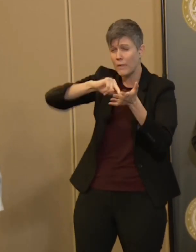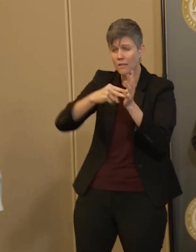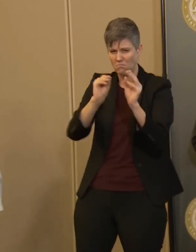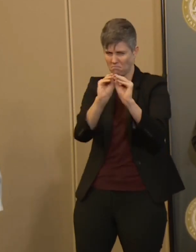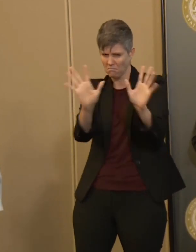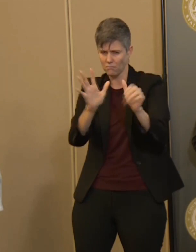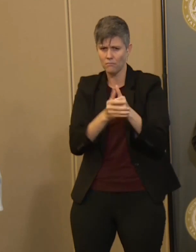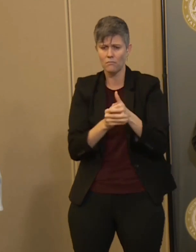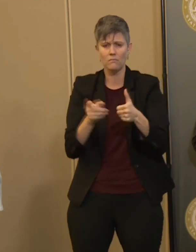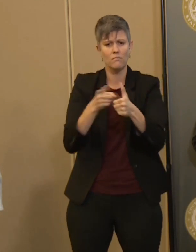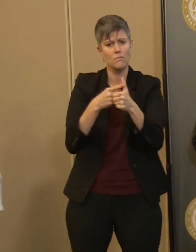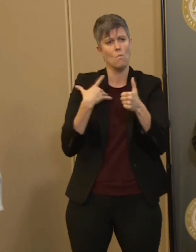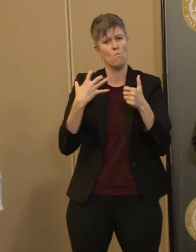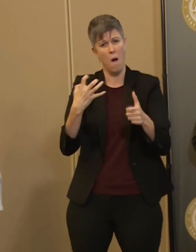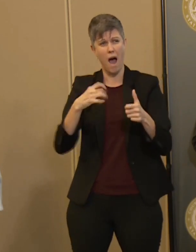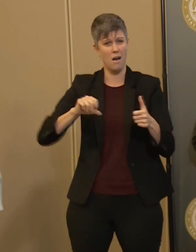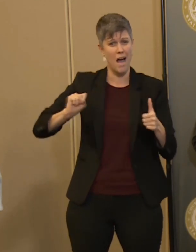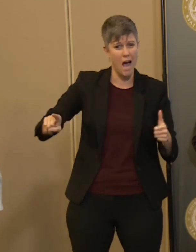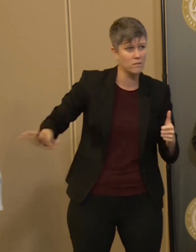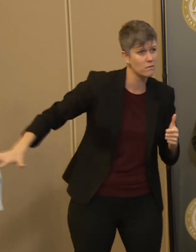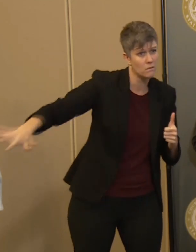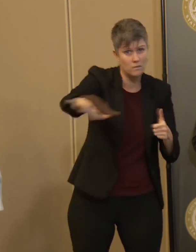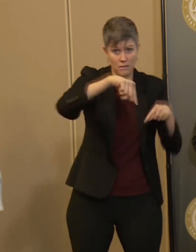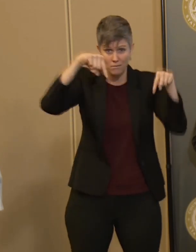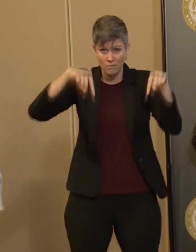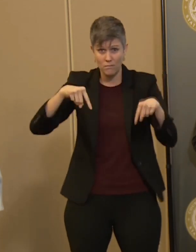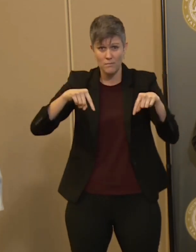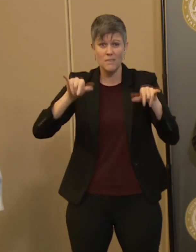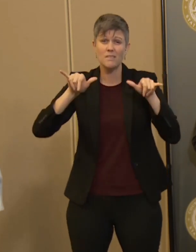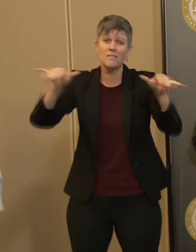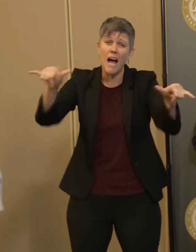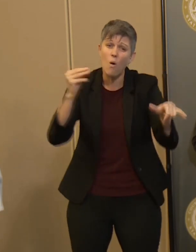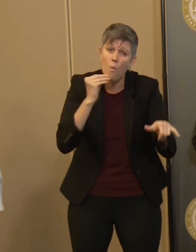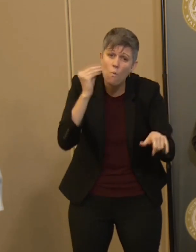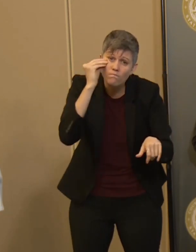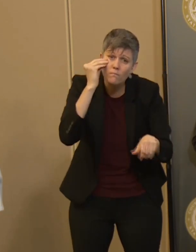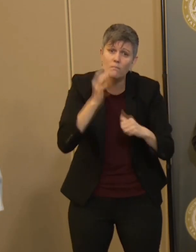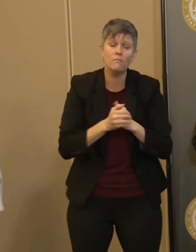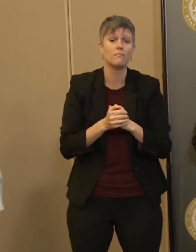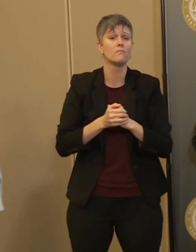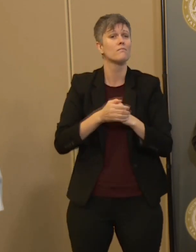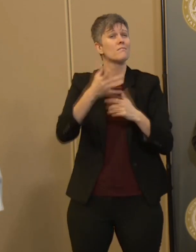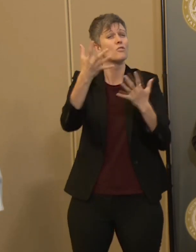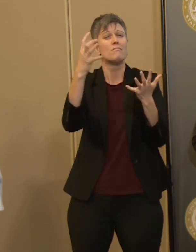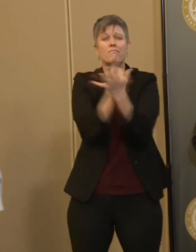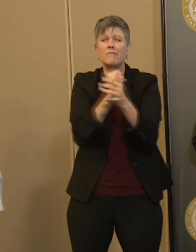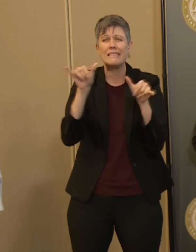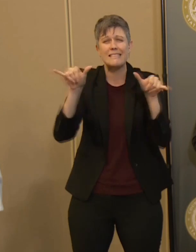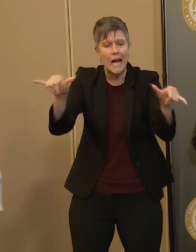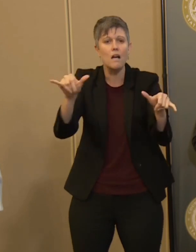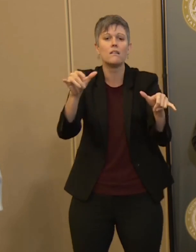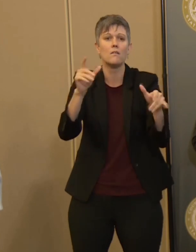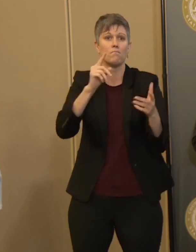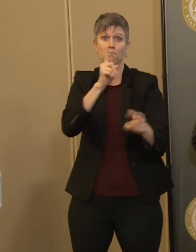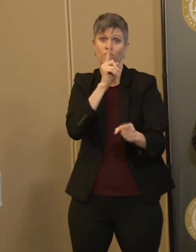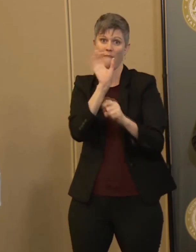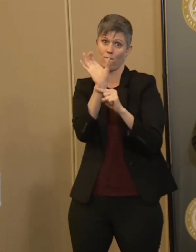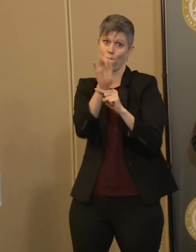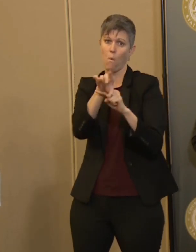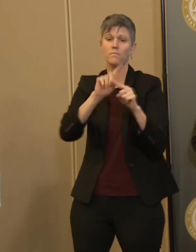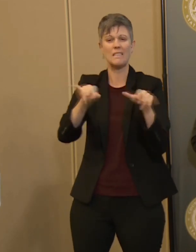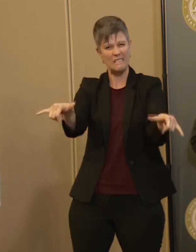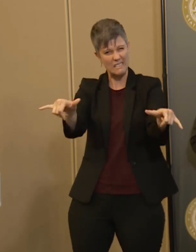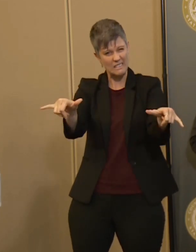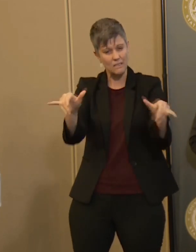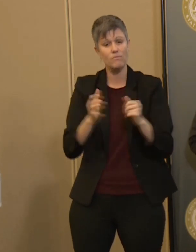asking our community to stay home to the greatest extent possible. We've identified specific